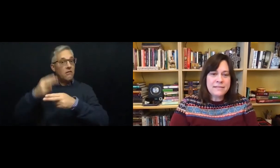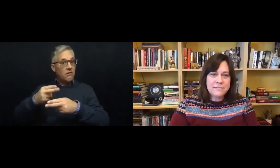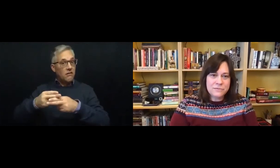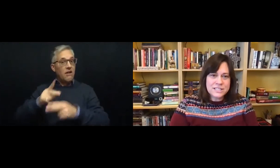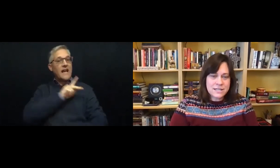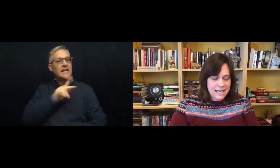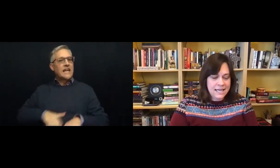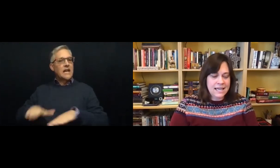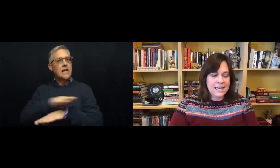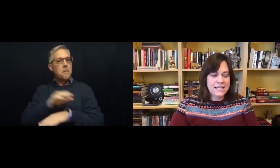was king.